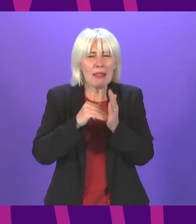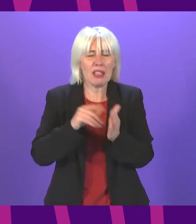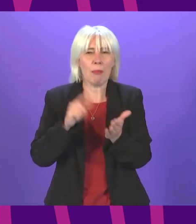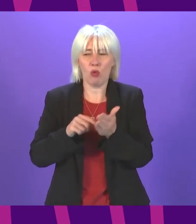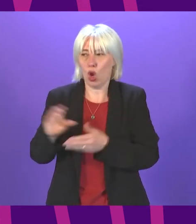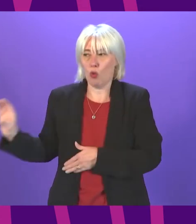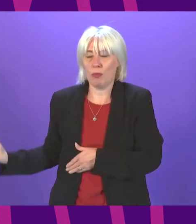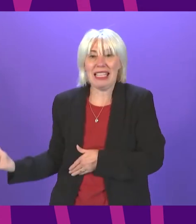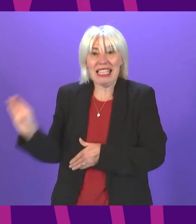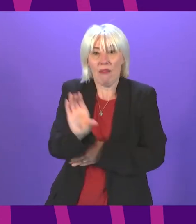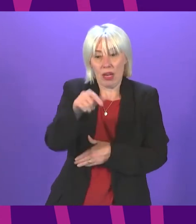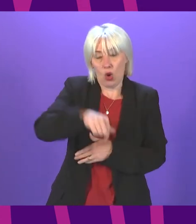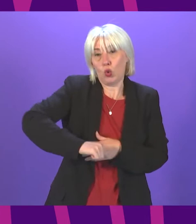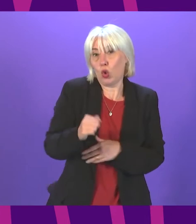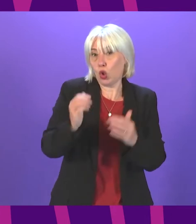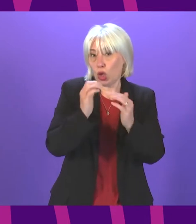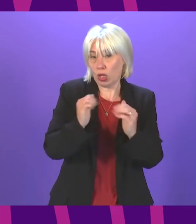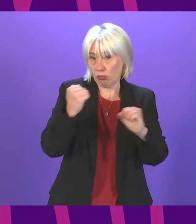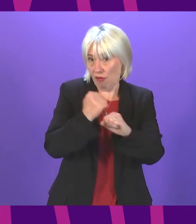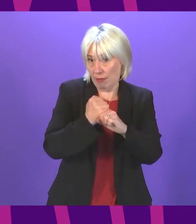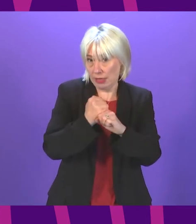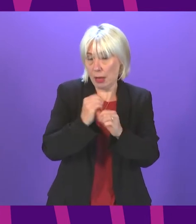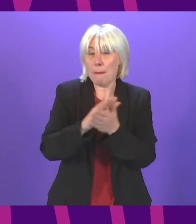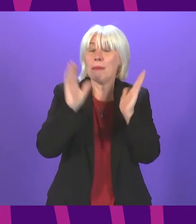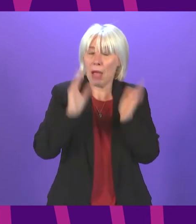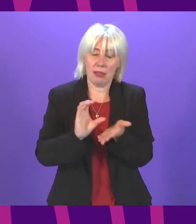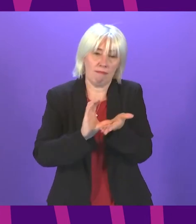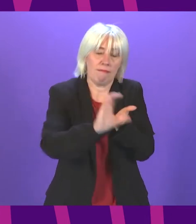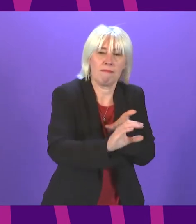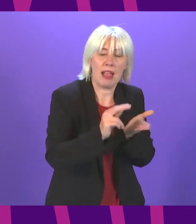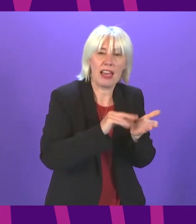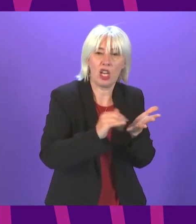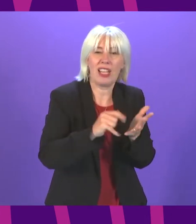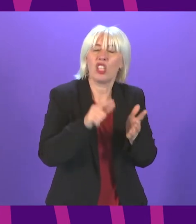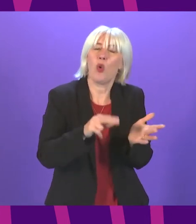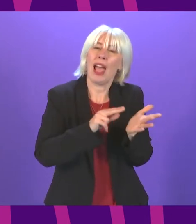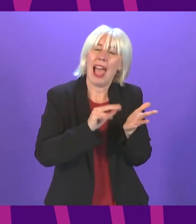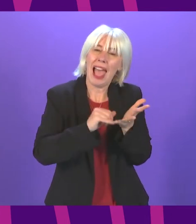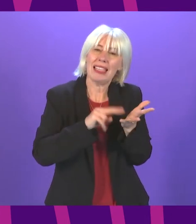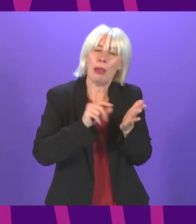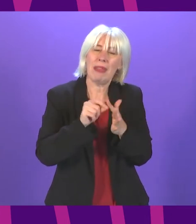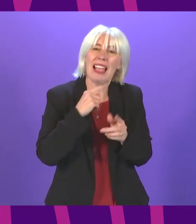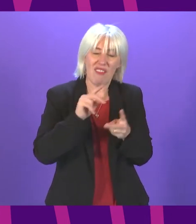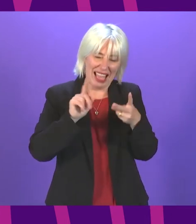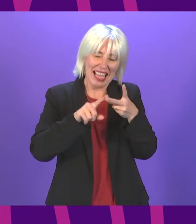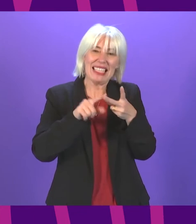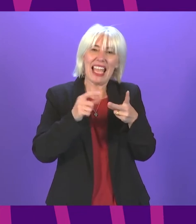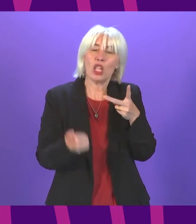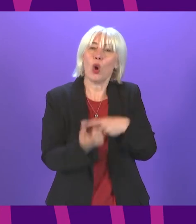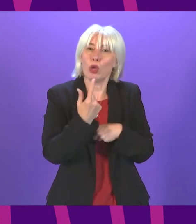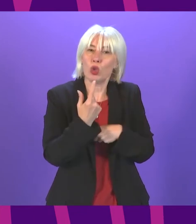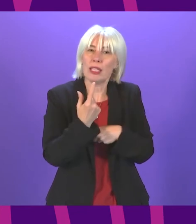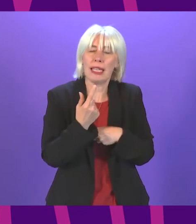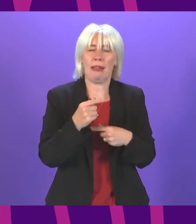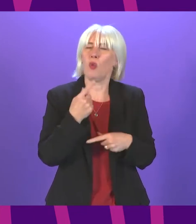to this government. This has given the SNP a second chance to do what we called for them to do in the election, to rip up the